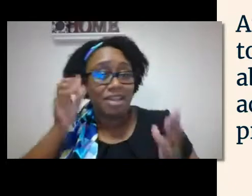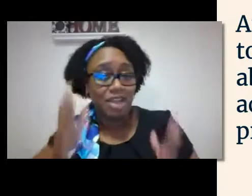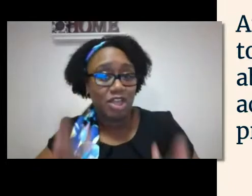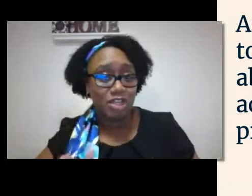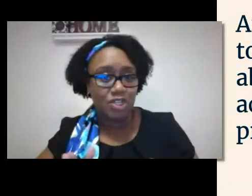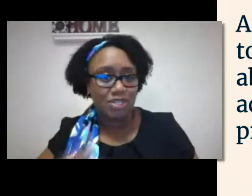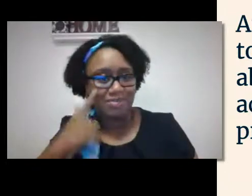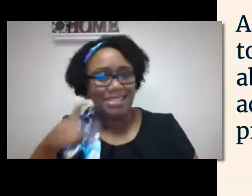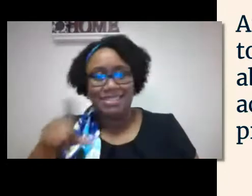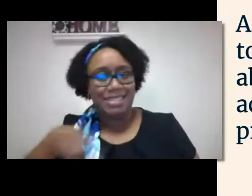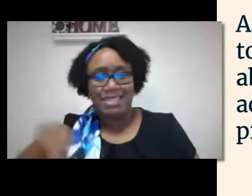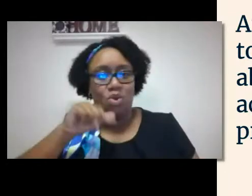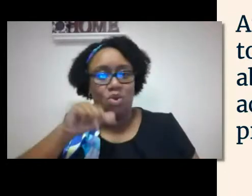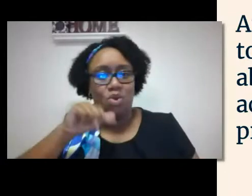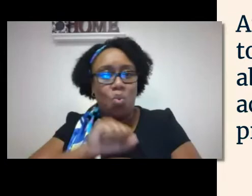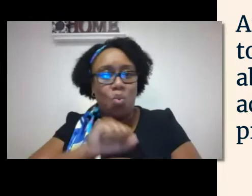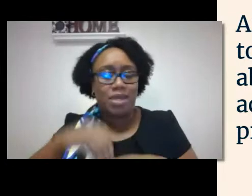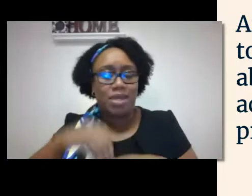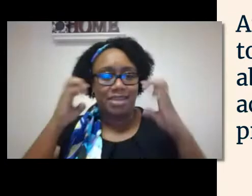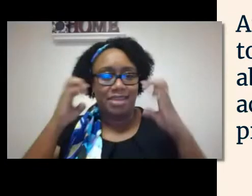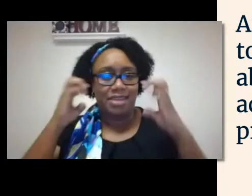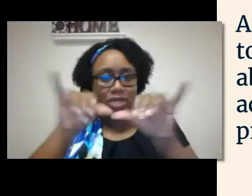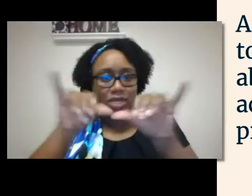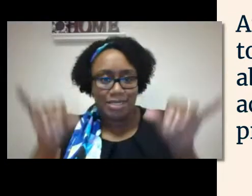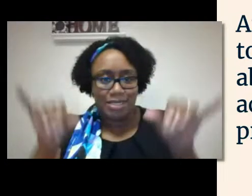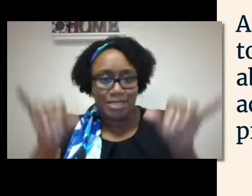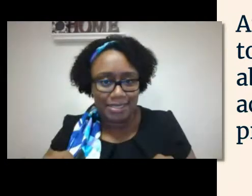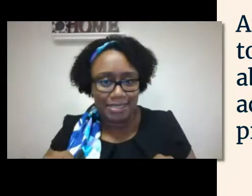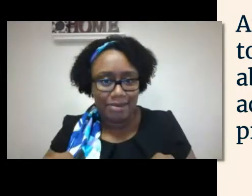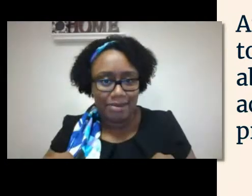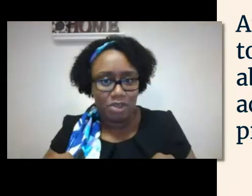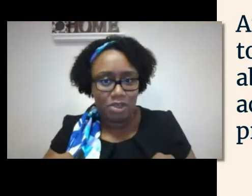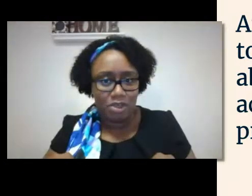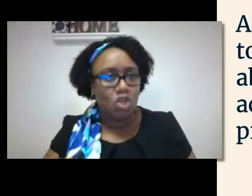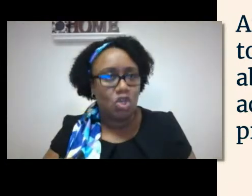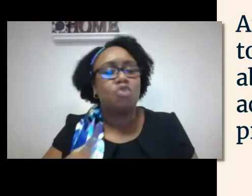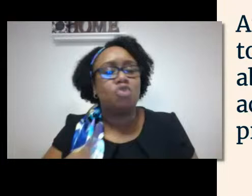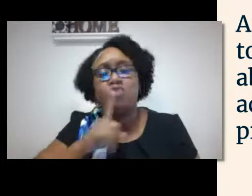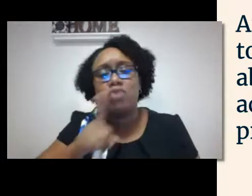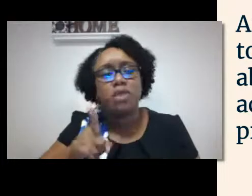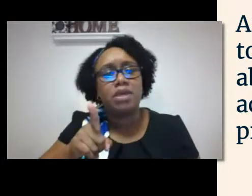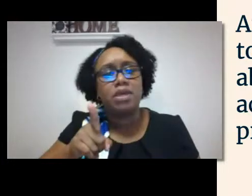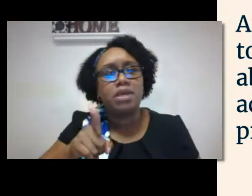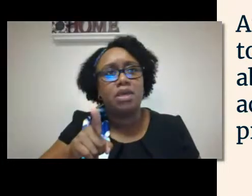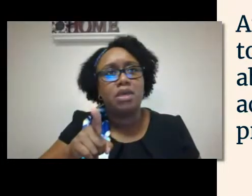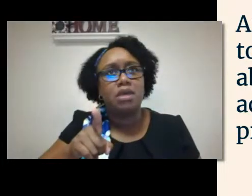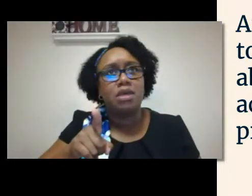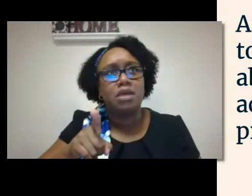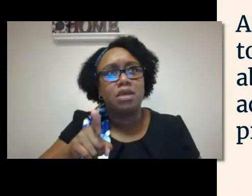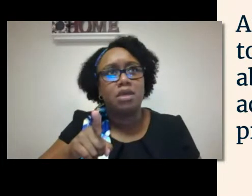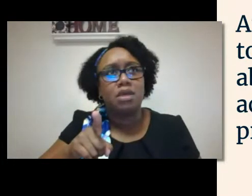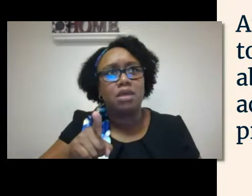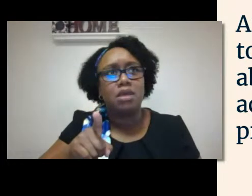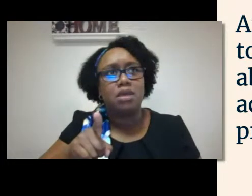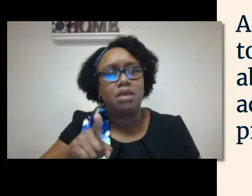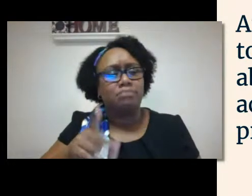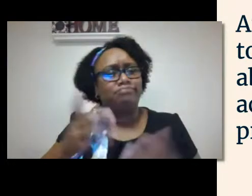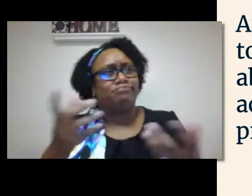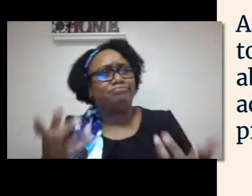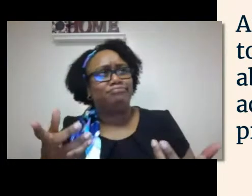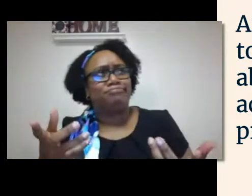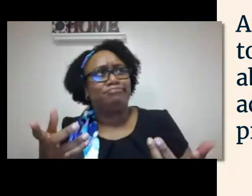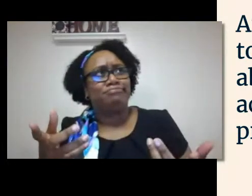especially a clinical audiologist, they are not within the